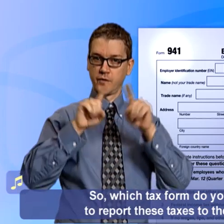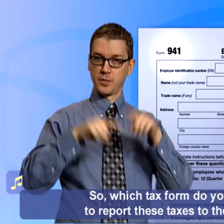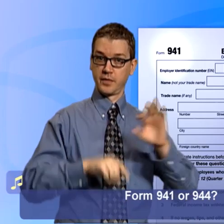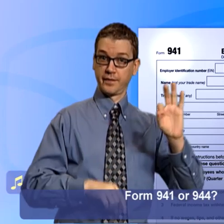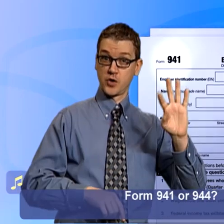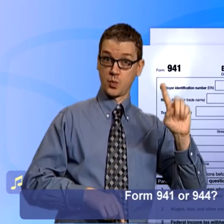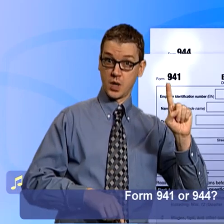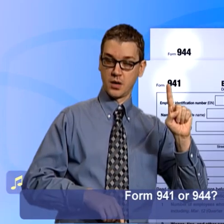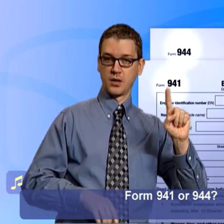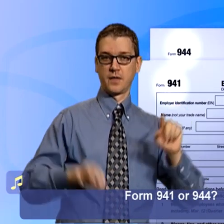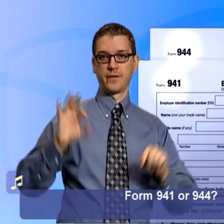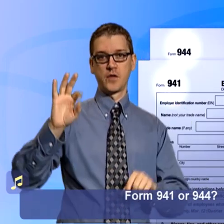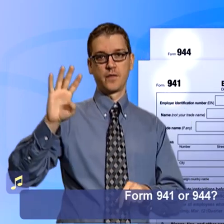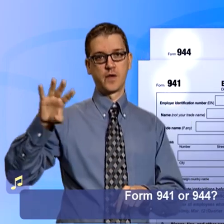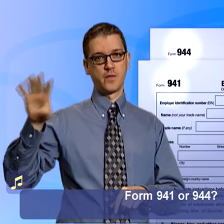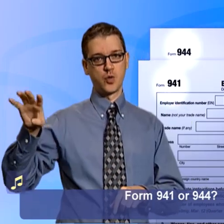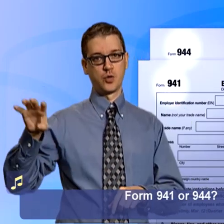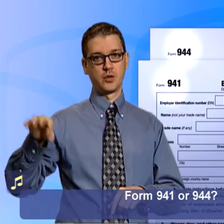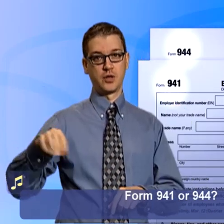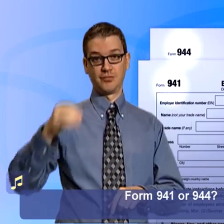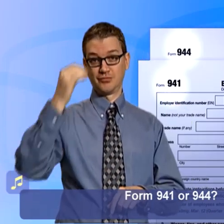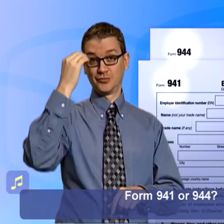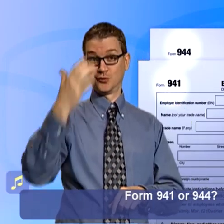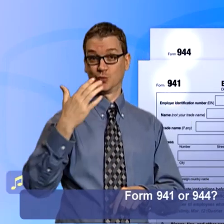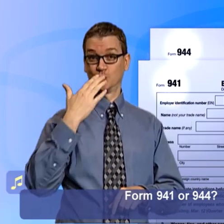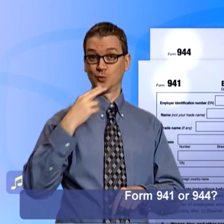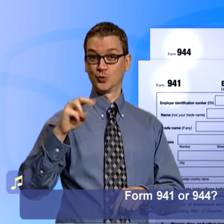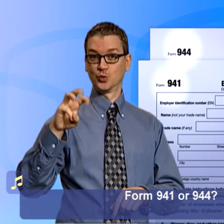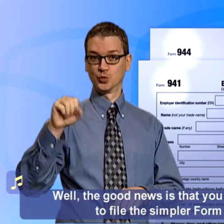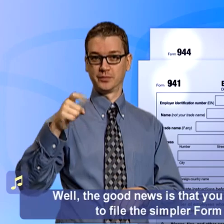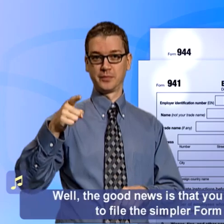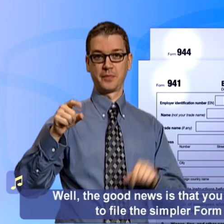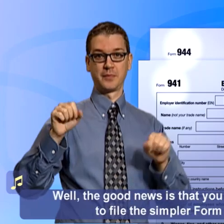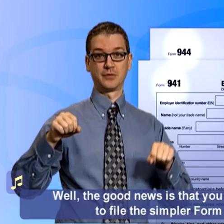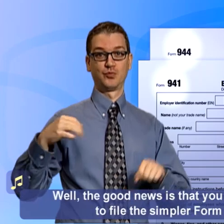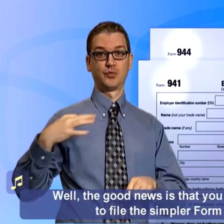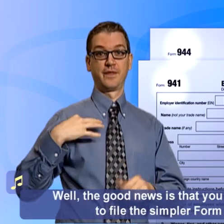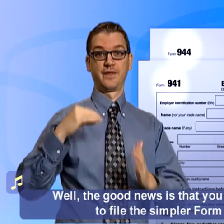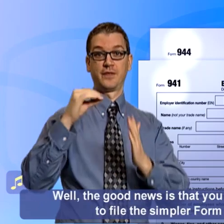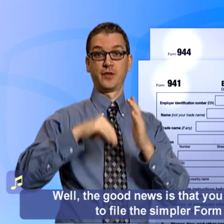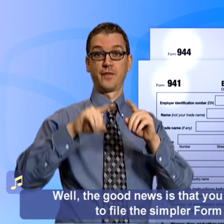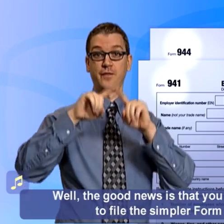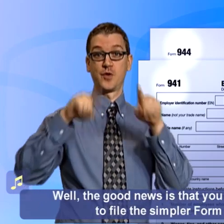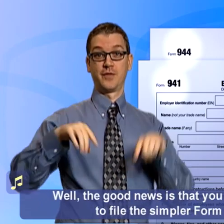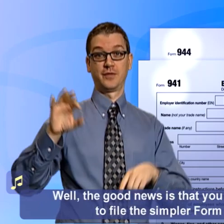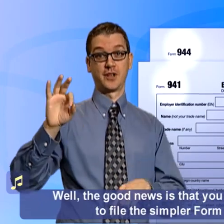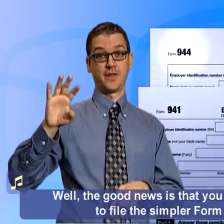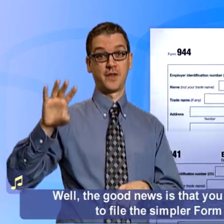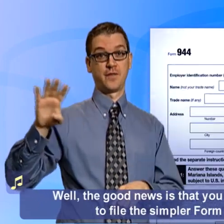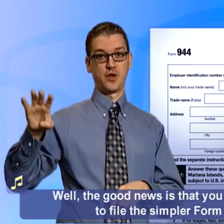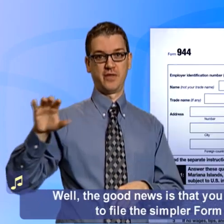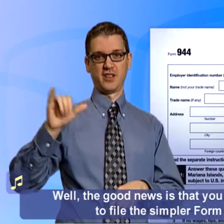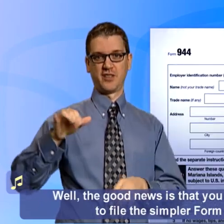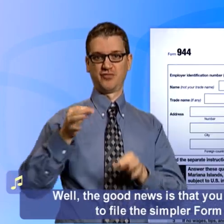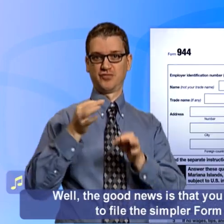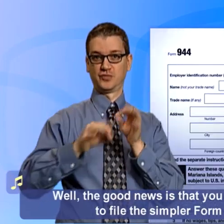Form 941 or 944? Well the good news is that you may qualify to file the simpler form